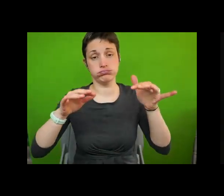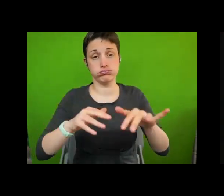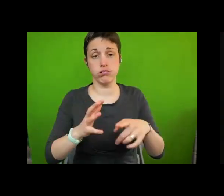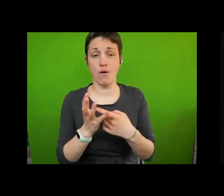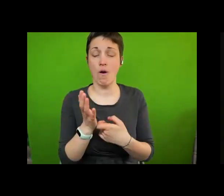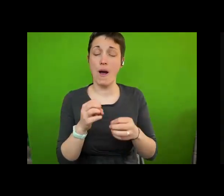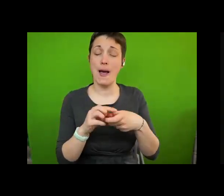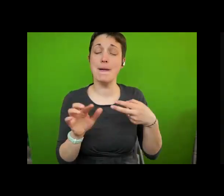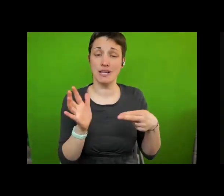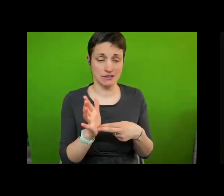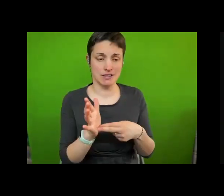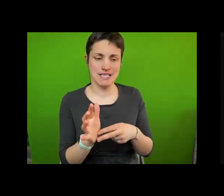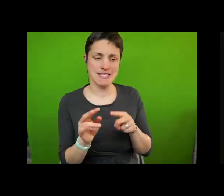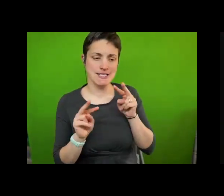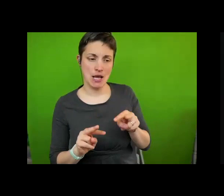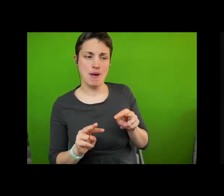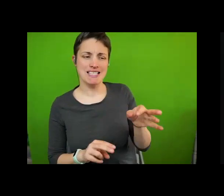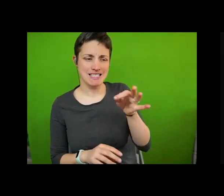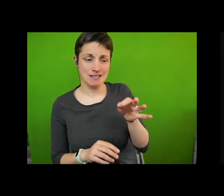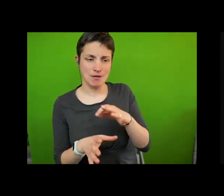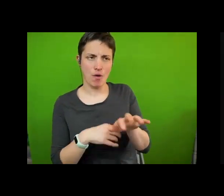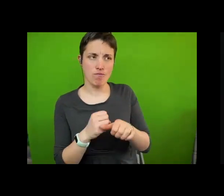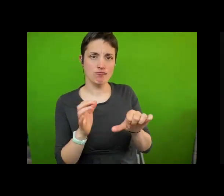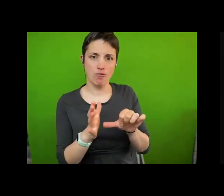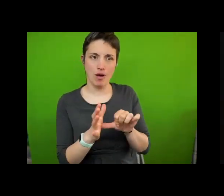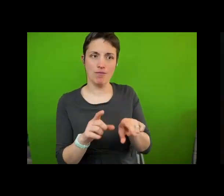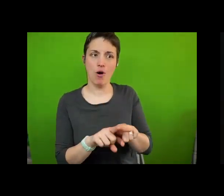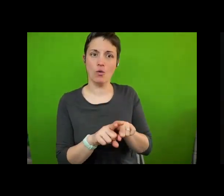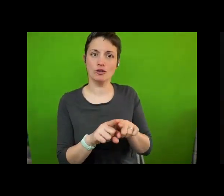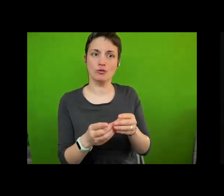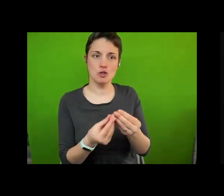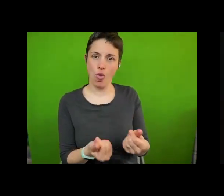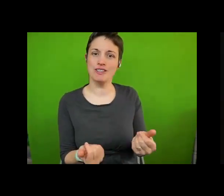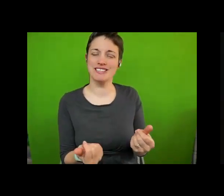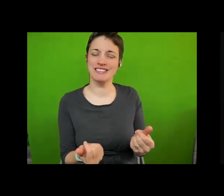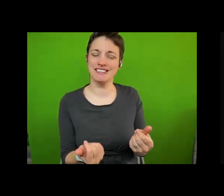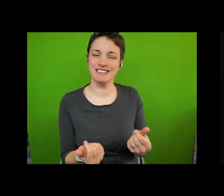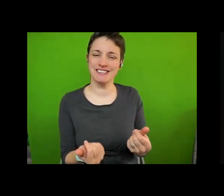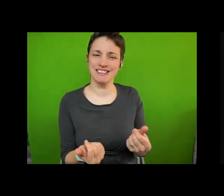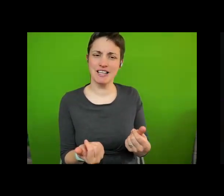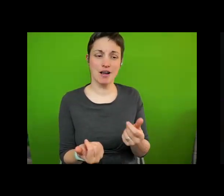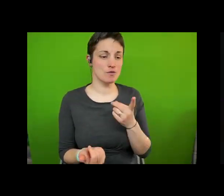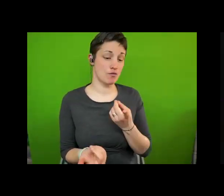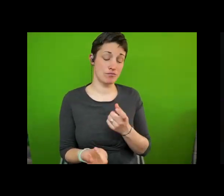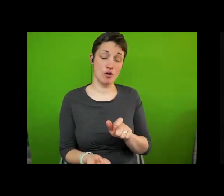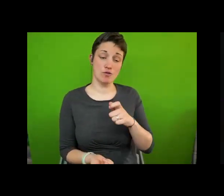understood as a problem and a solution alike where if not in cities could human rights be realized